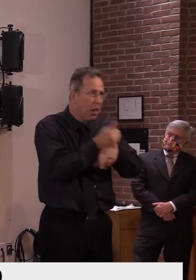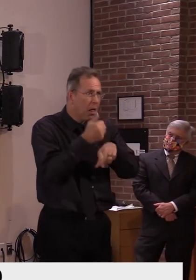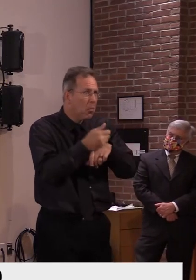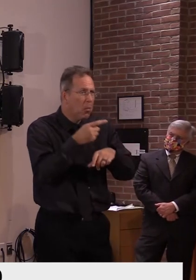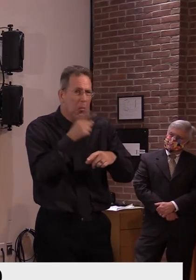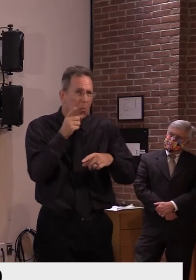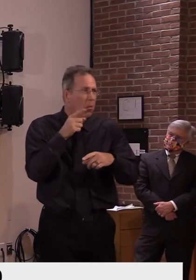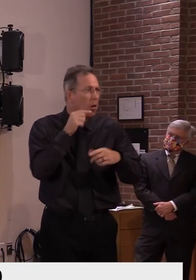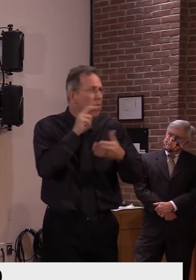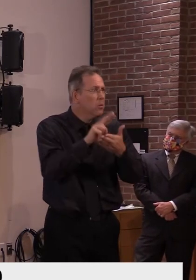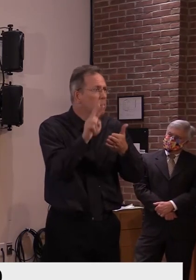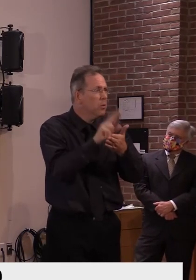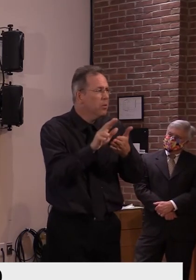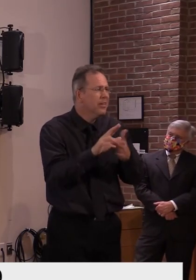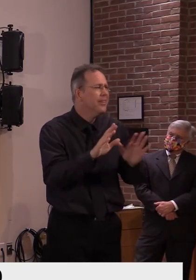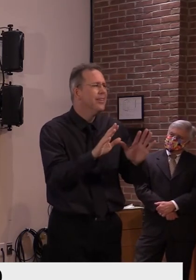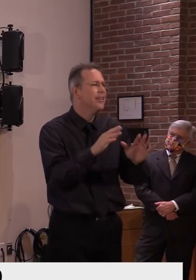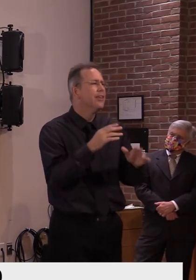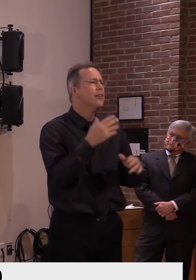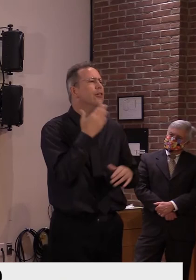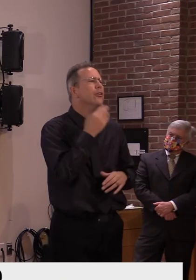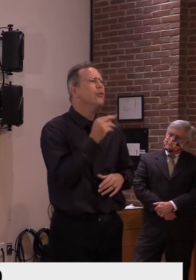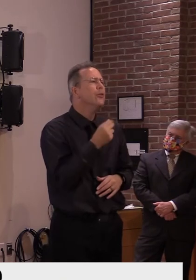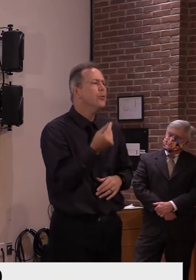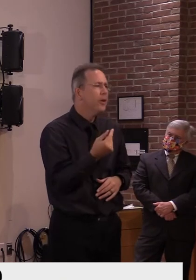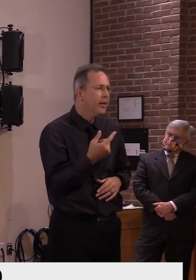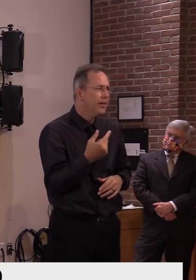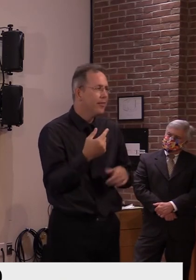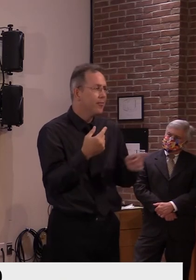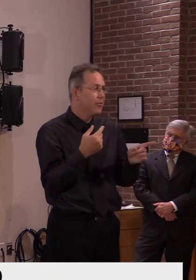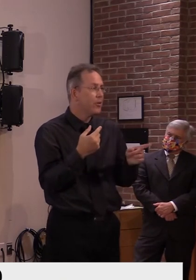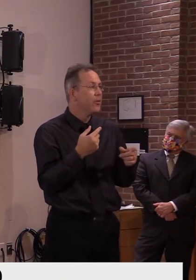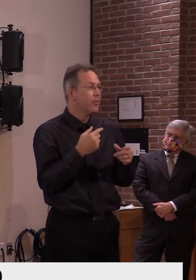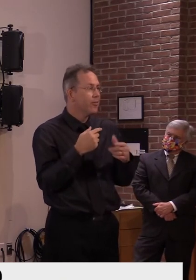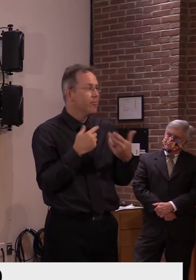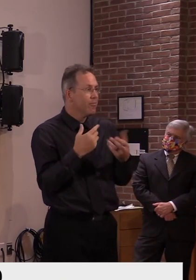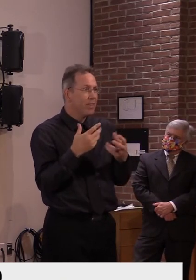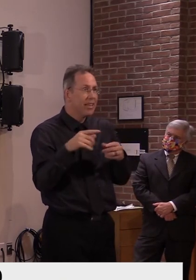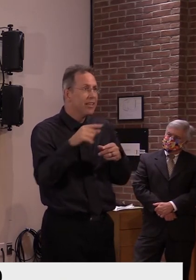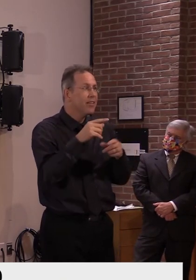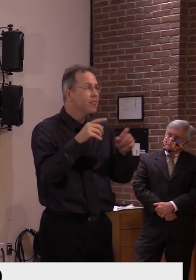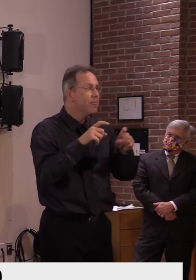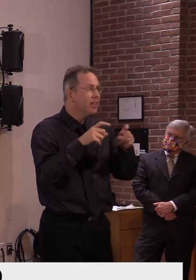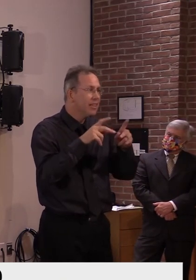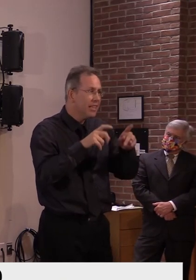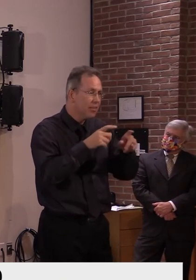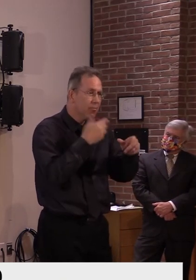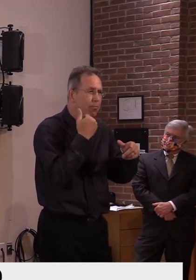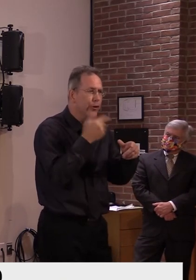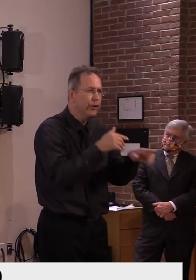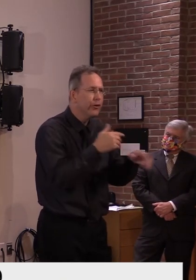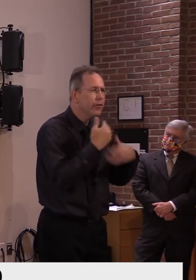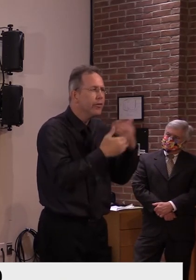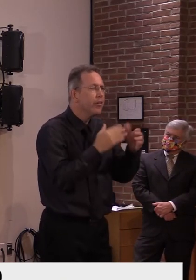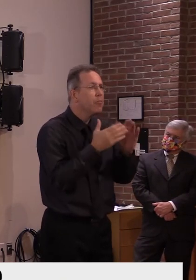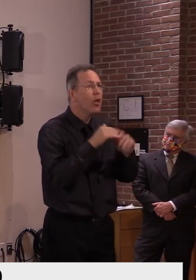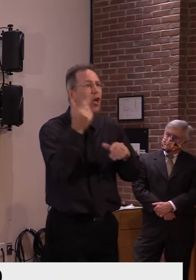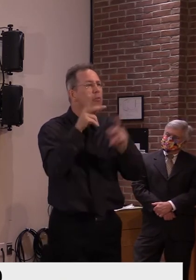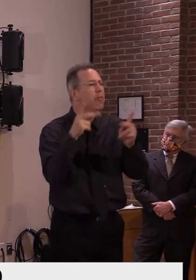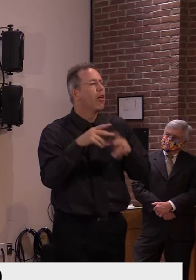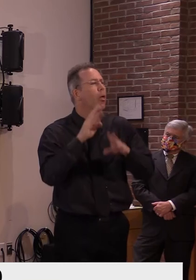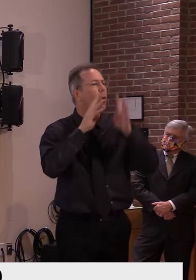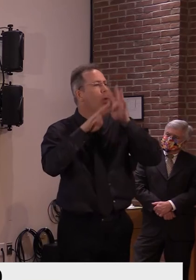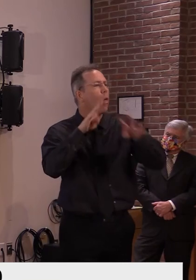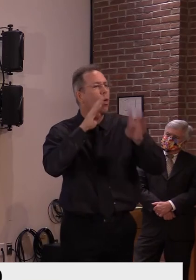the majority of colleges around the country, there was testing going on at St. Mike's. It was an early sentinel warning